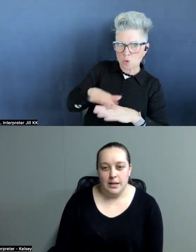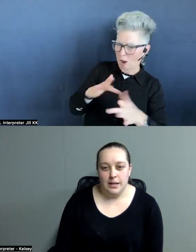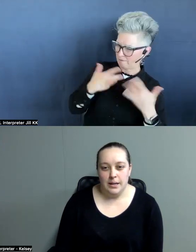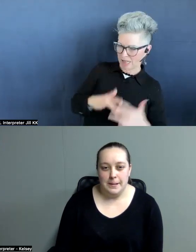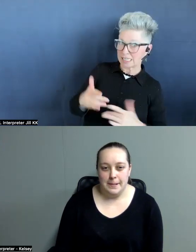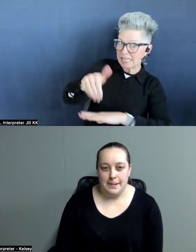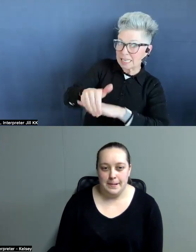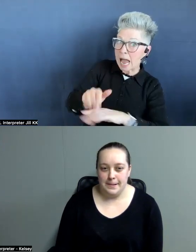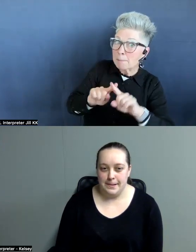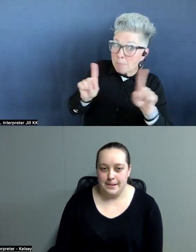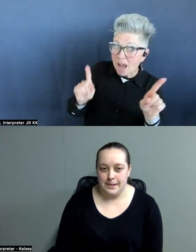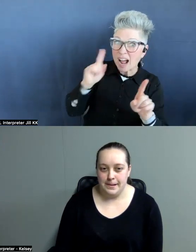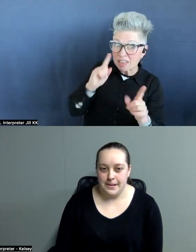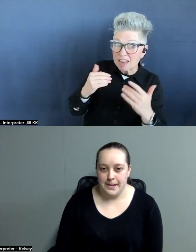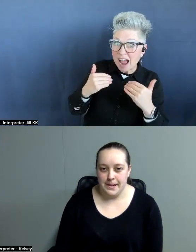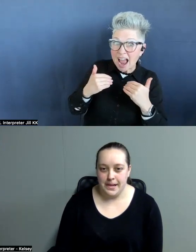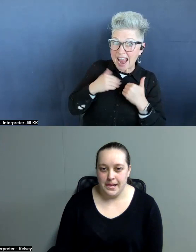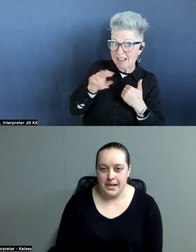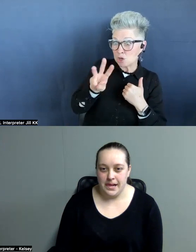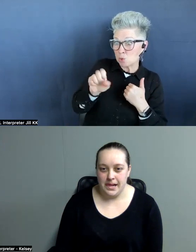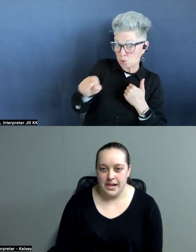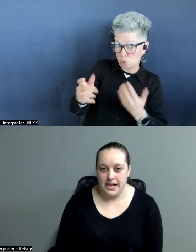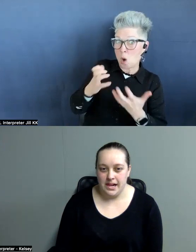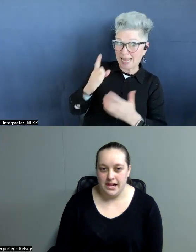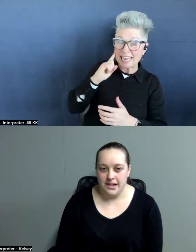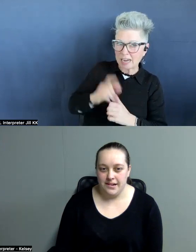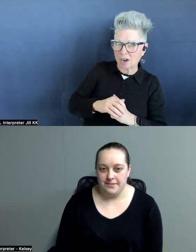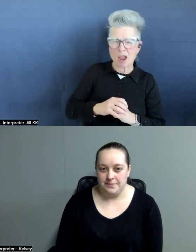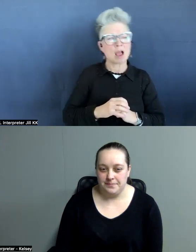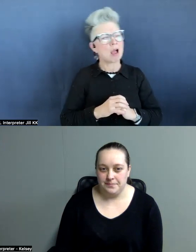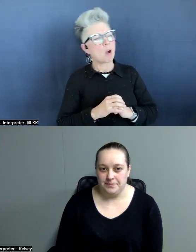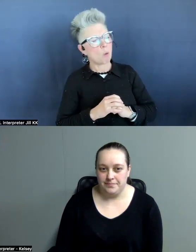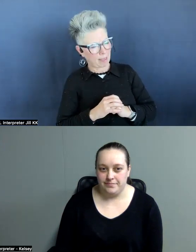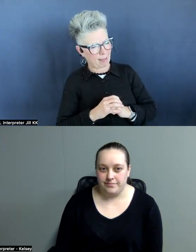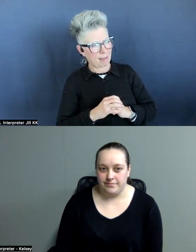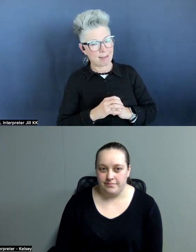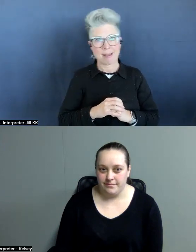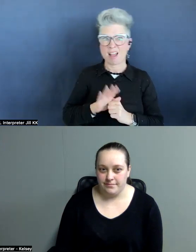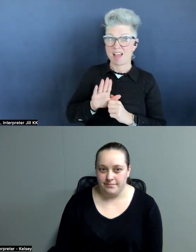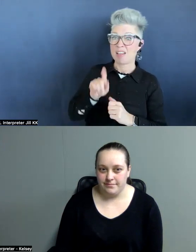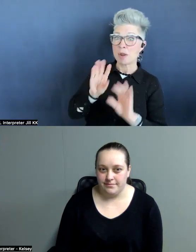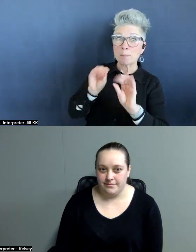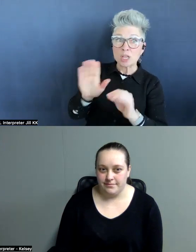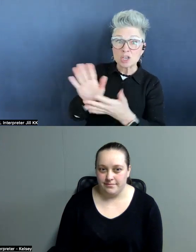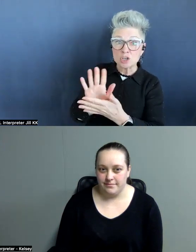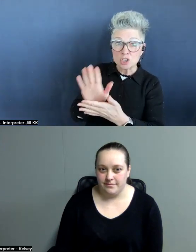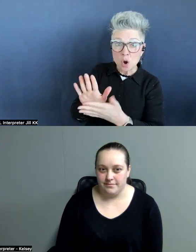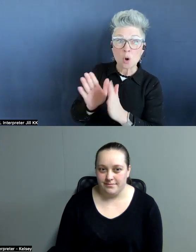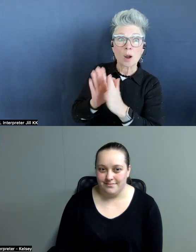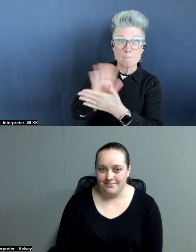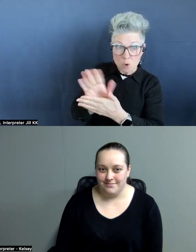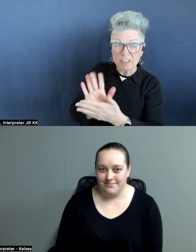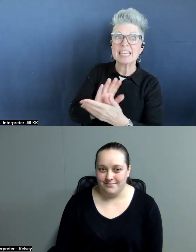but I think I've got news. You're going to want to hear. Okay. And she said, they are putting your movie into production.